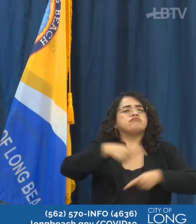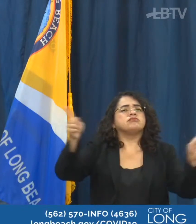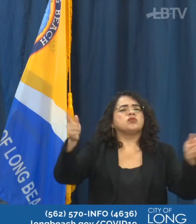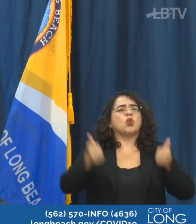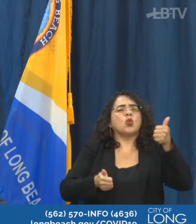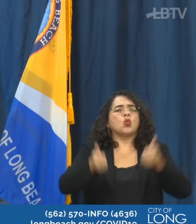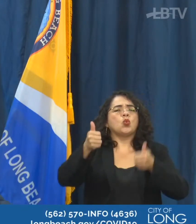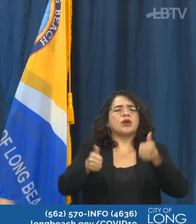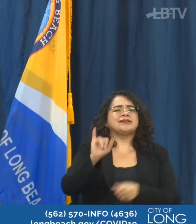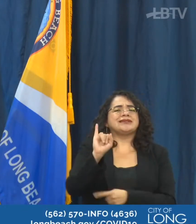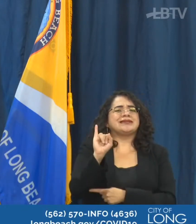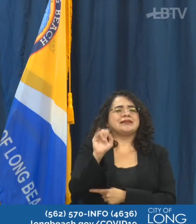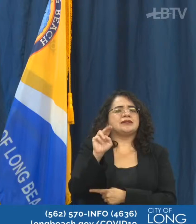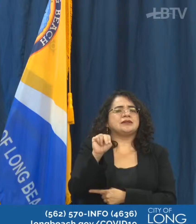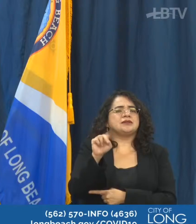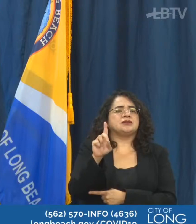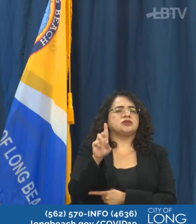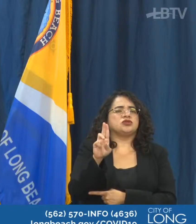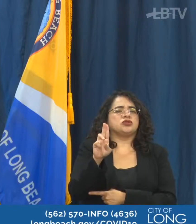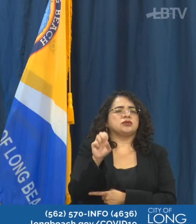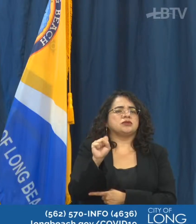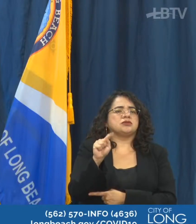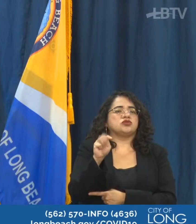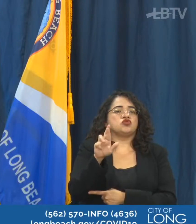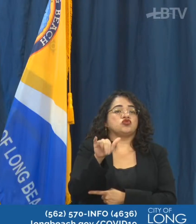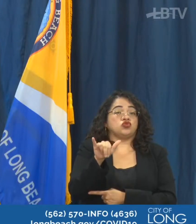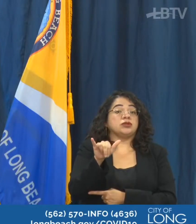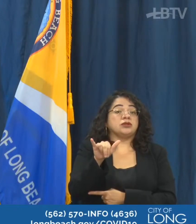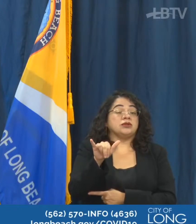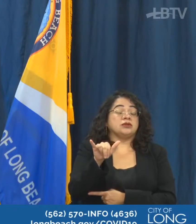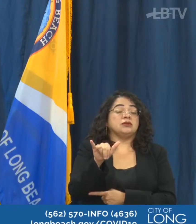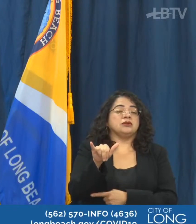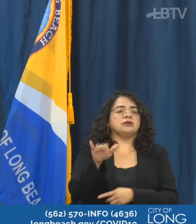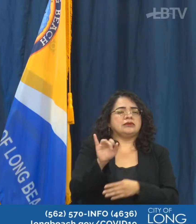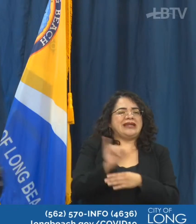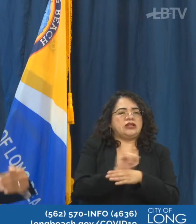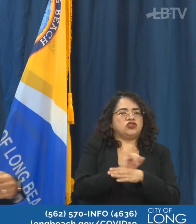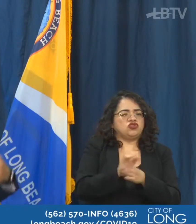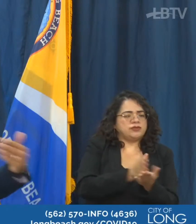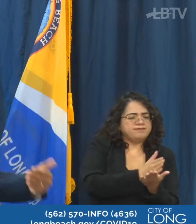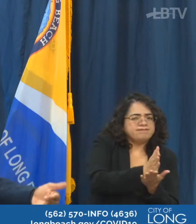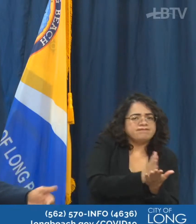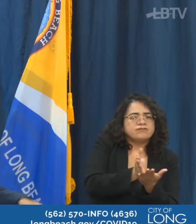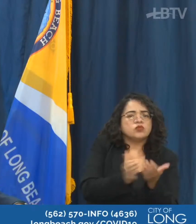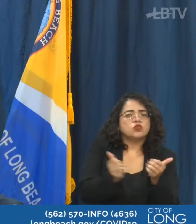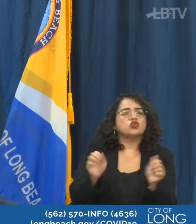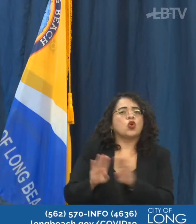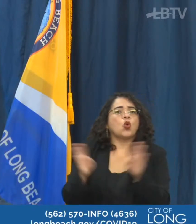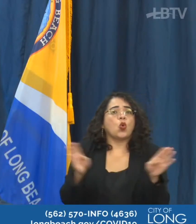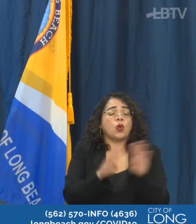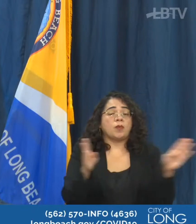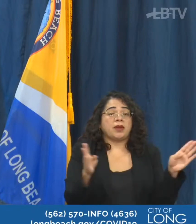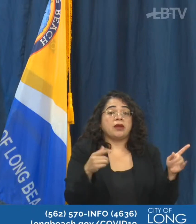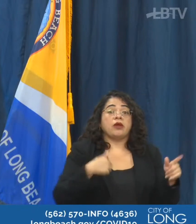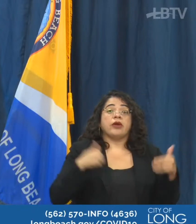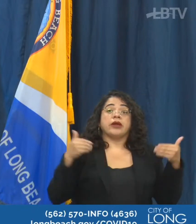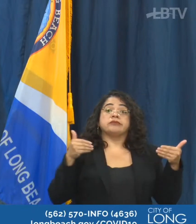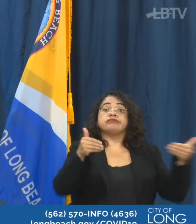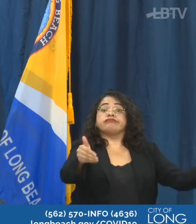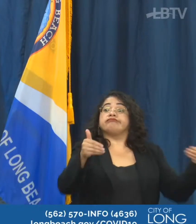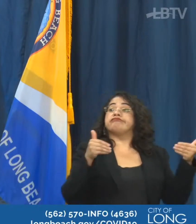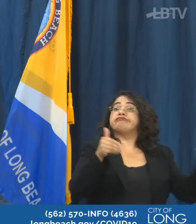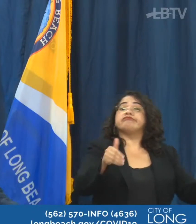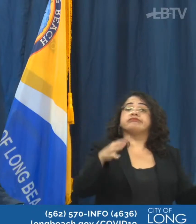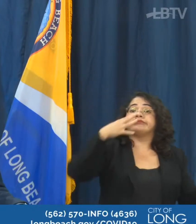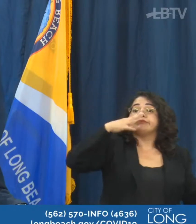reopen. As a reminder, cities cannot go faster than the state guidelines, but they can go